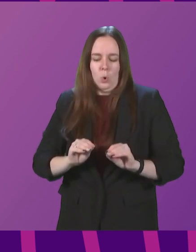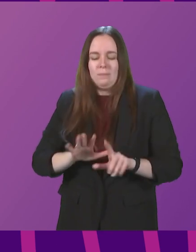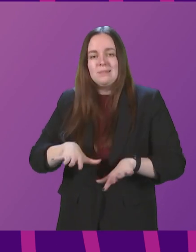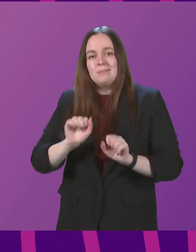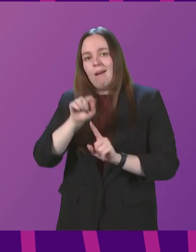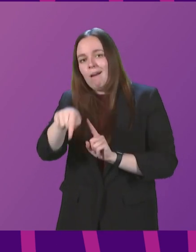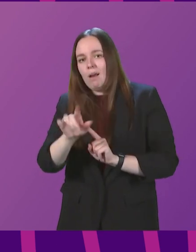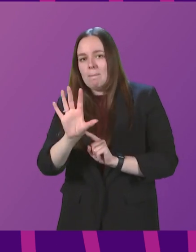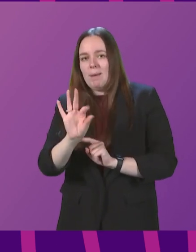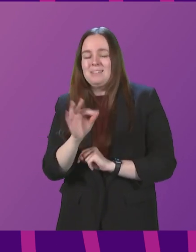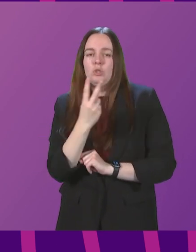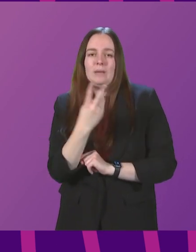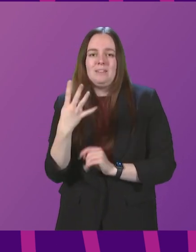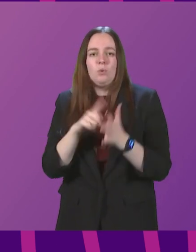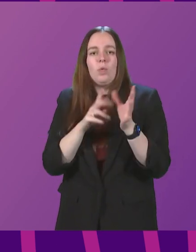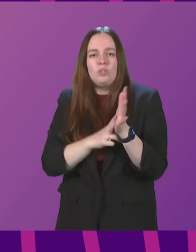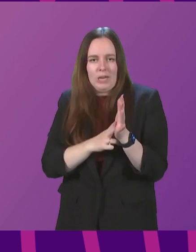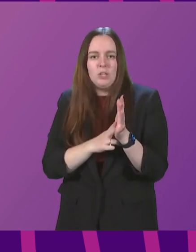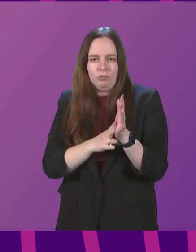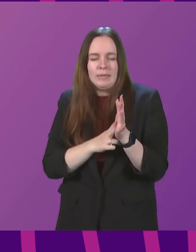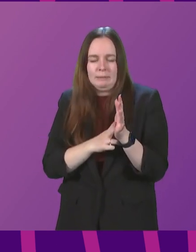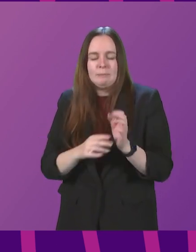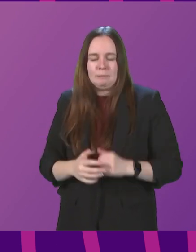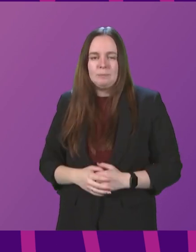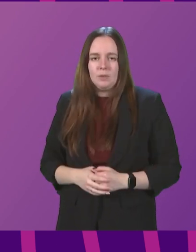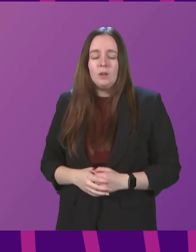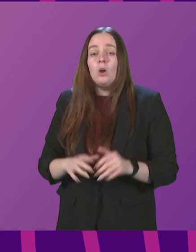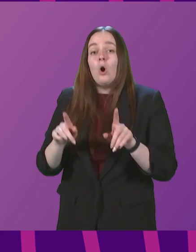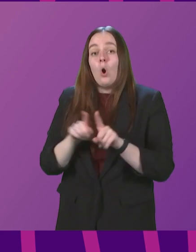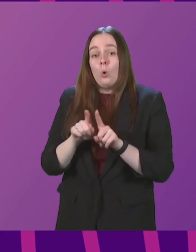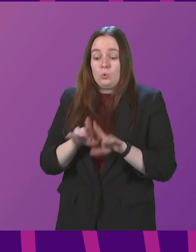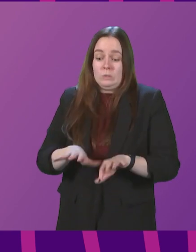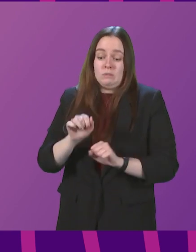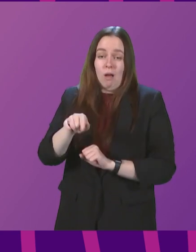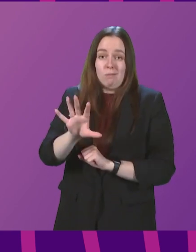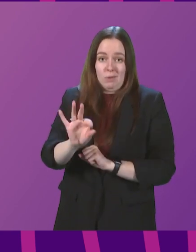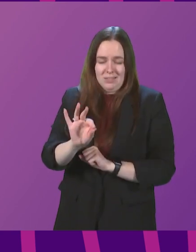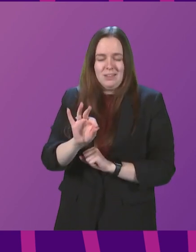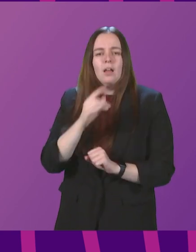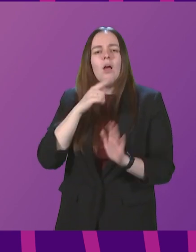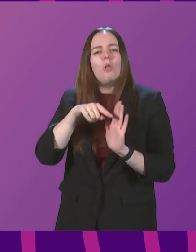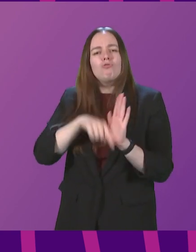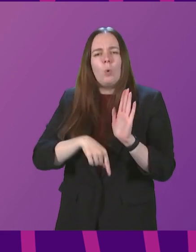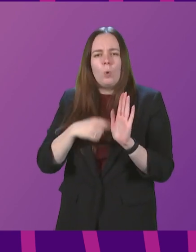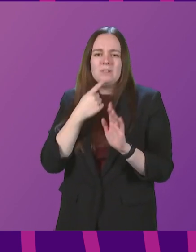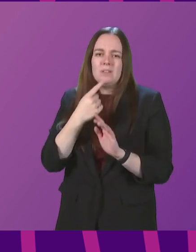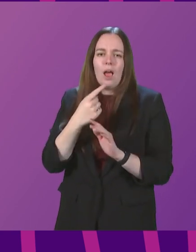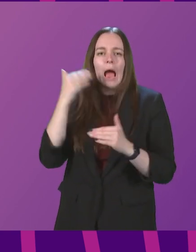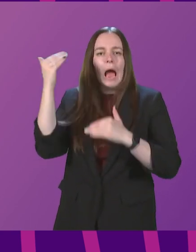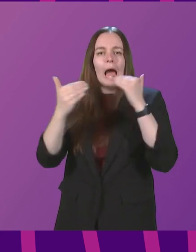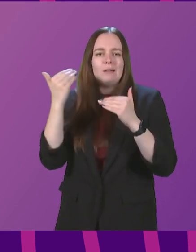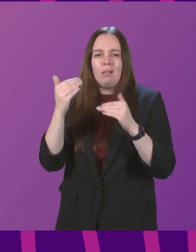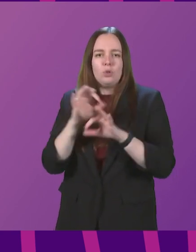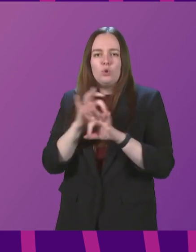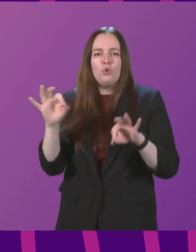next Monday, 24th January. We will also, from Monday, remove the guidance advising adults against non